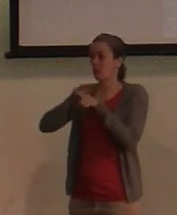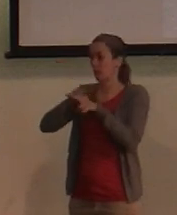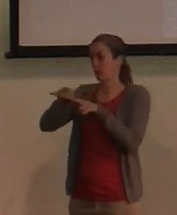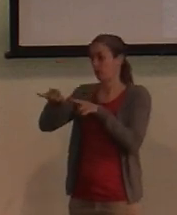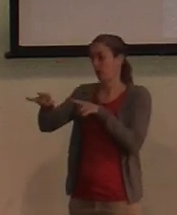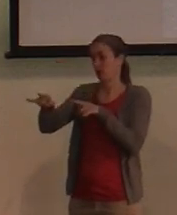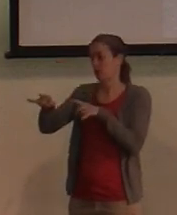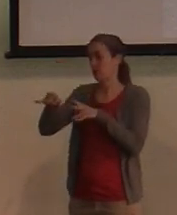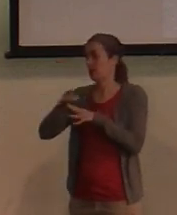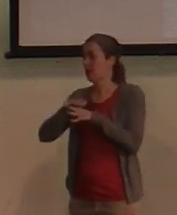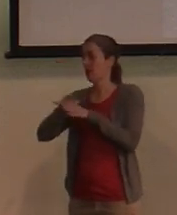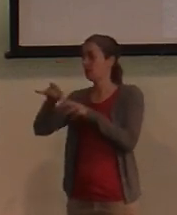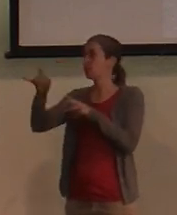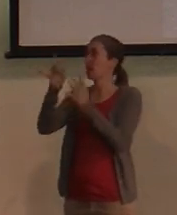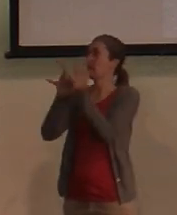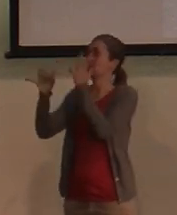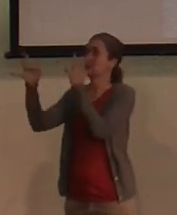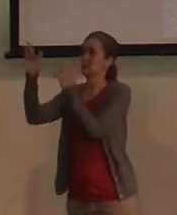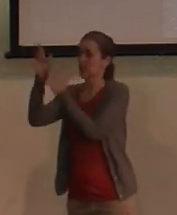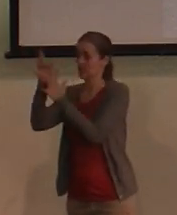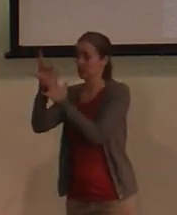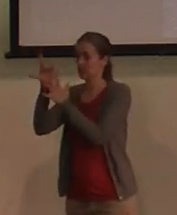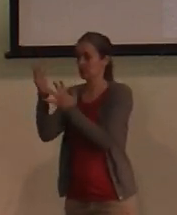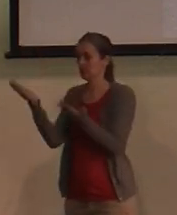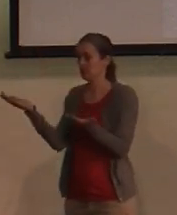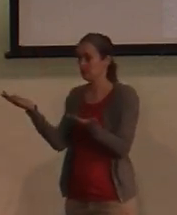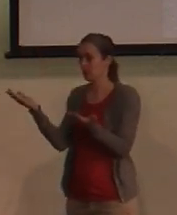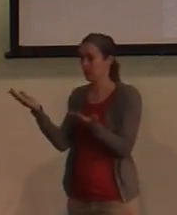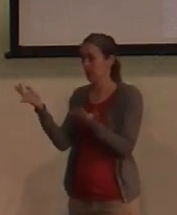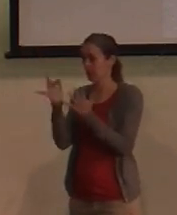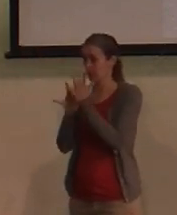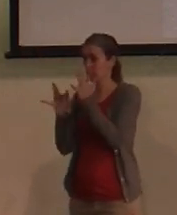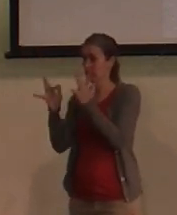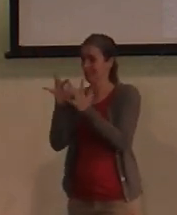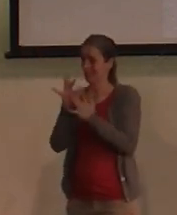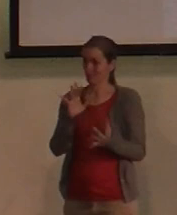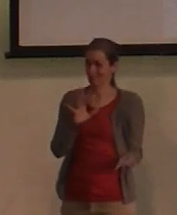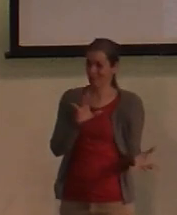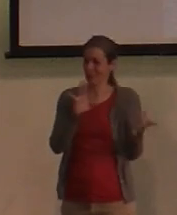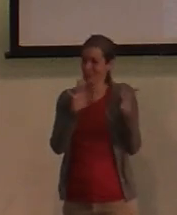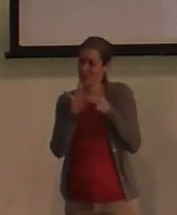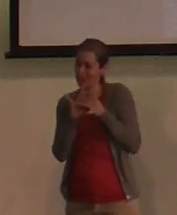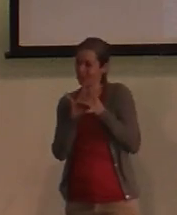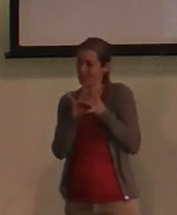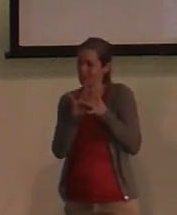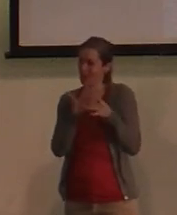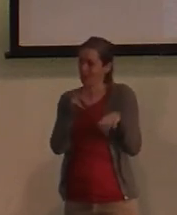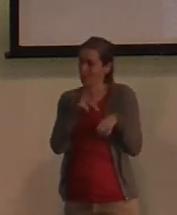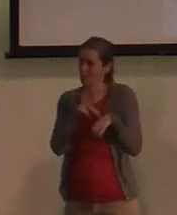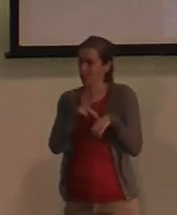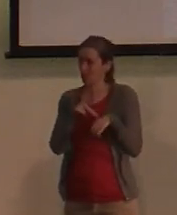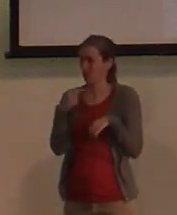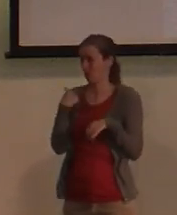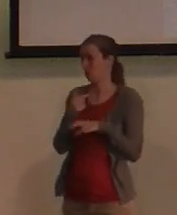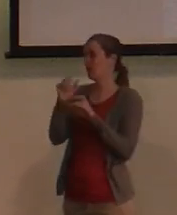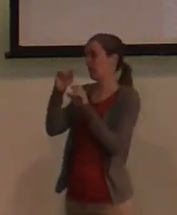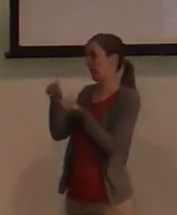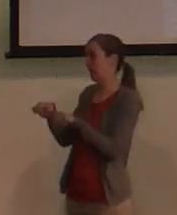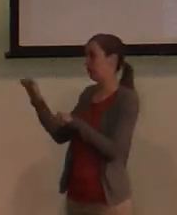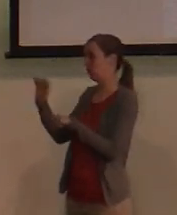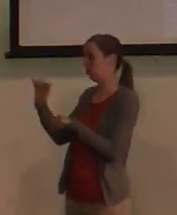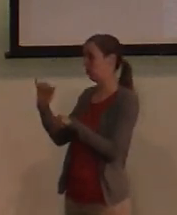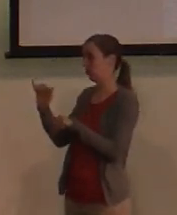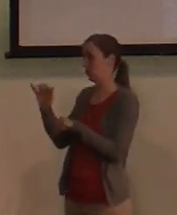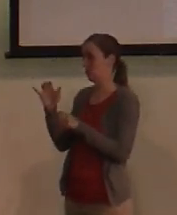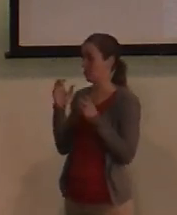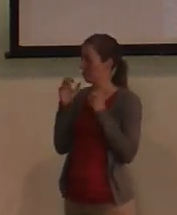Peter, he wants to reinstate us and he just wants us to be part of that. So that was a really powerful moment that I had as I stood